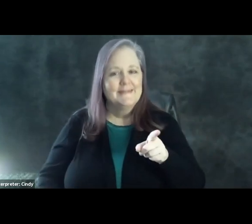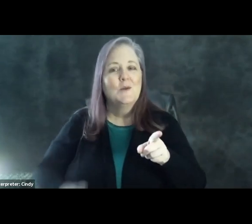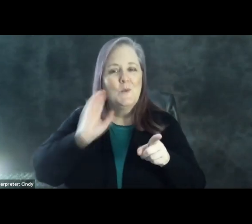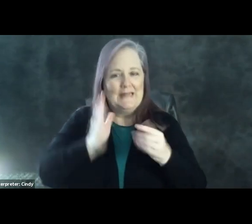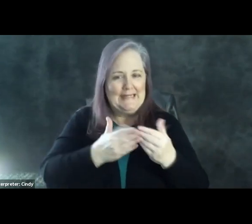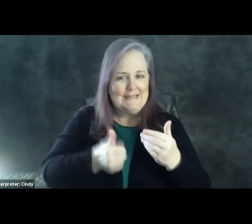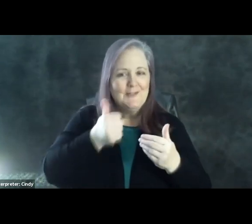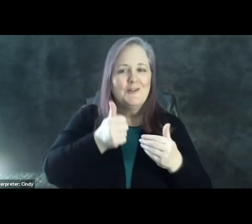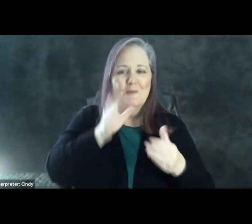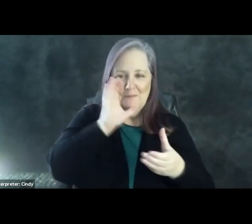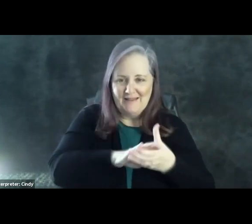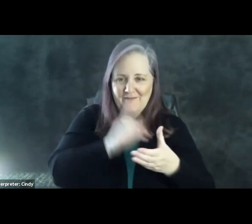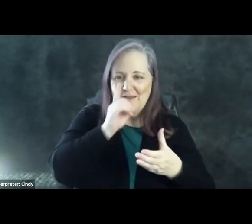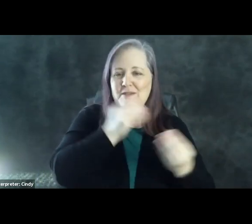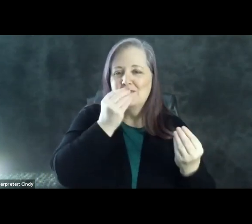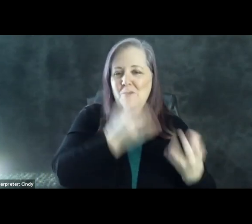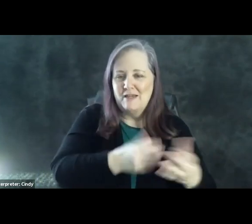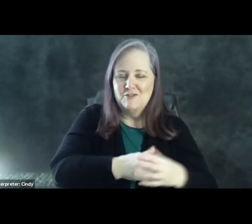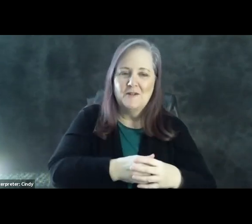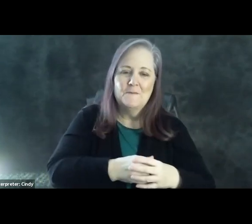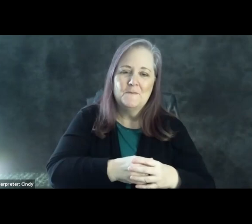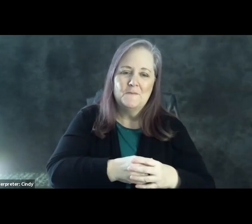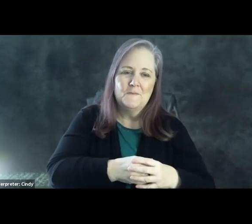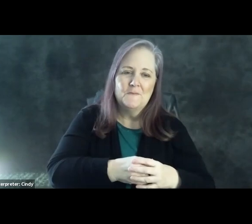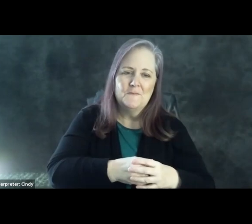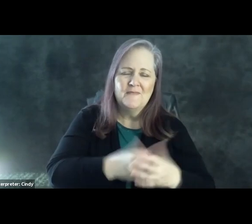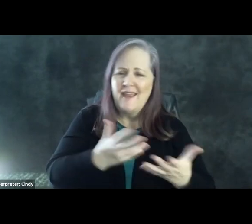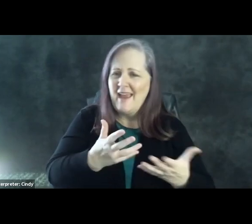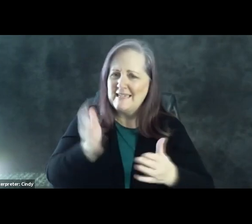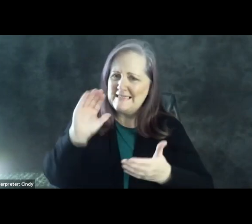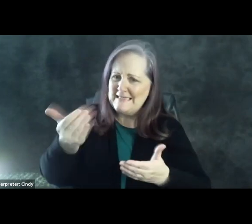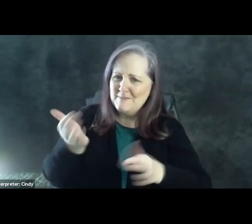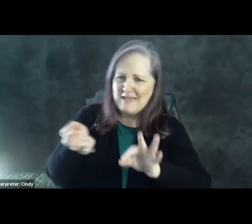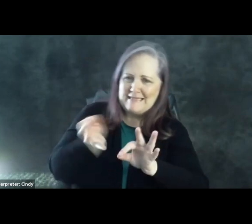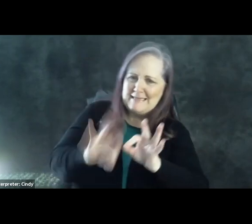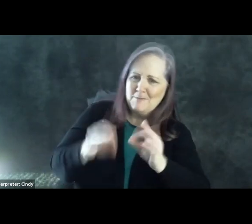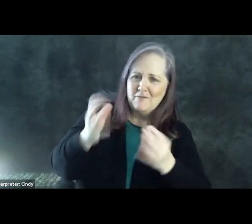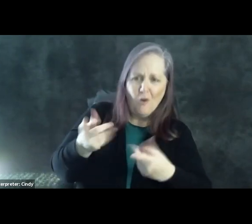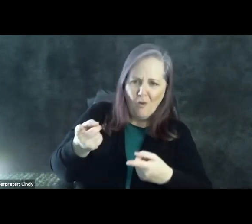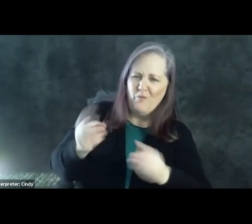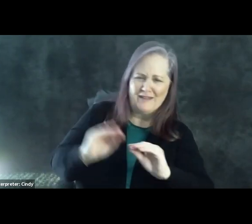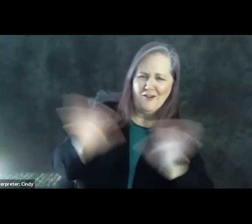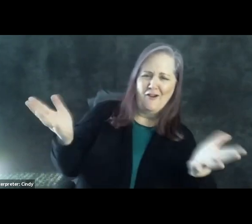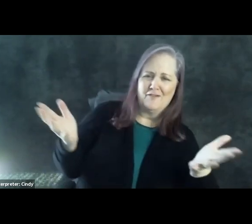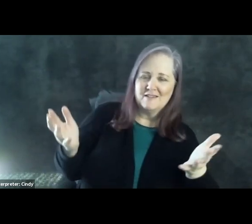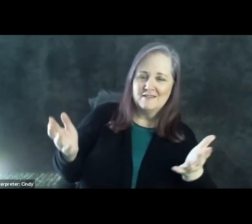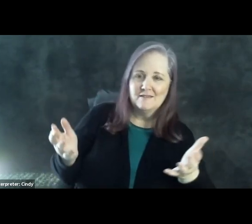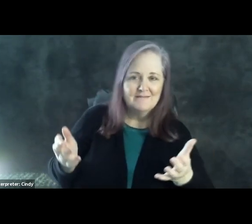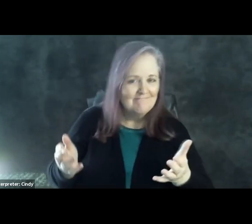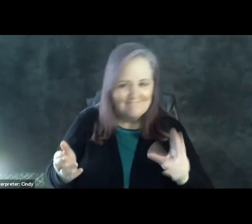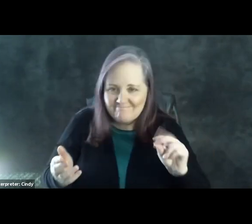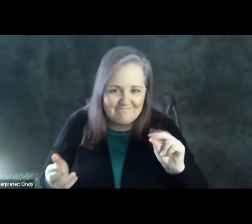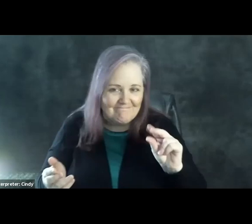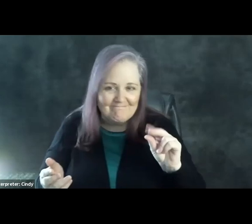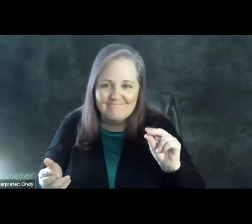You know, if you think about a lot of the disinformation, it comes across as really simplistic, like obviously this is the case, without getting into the